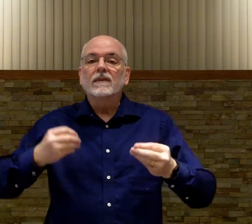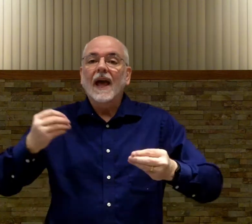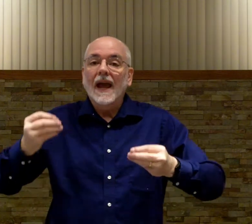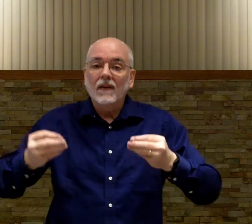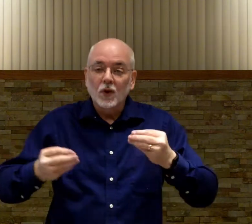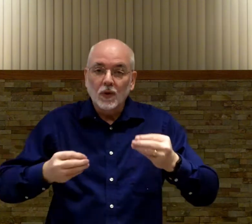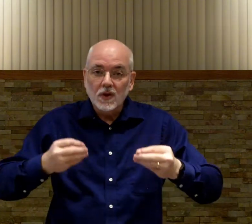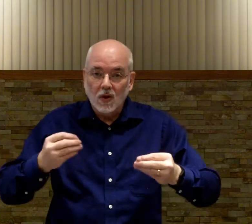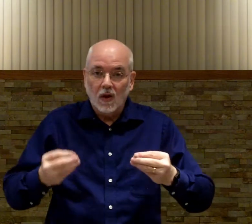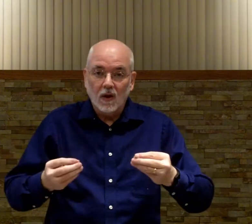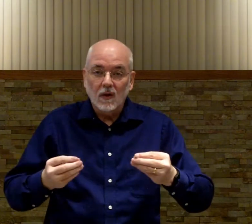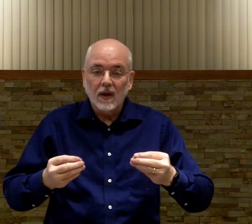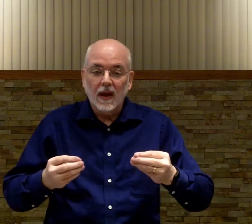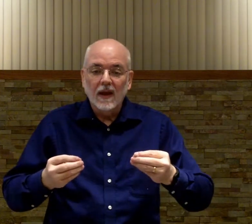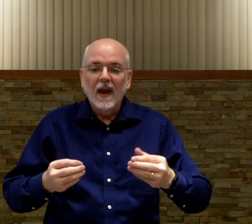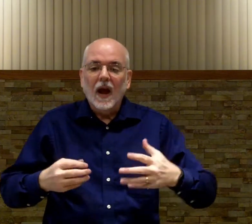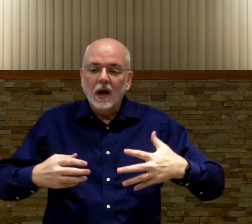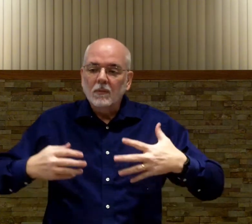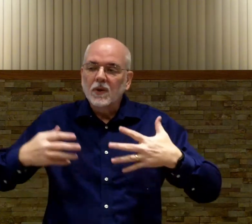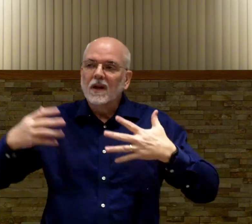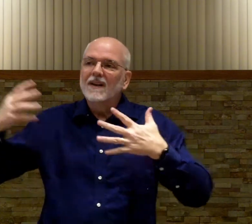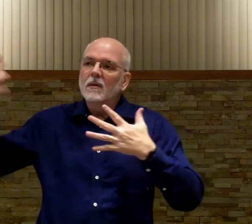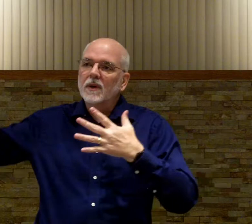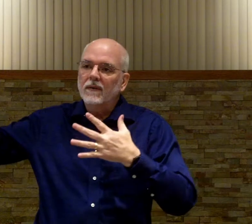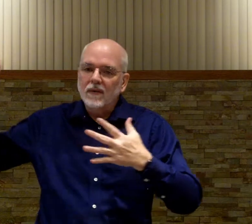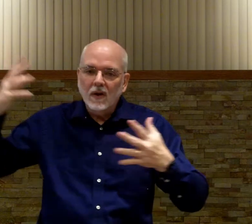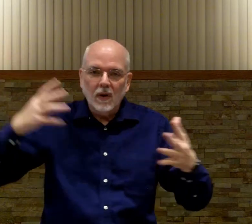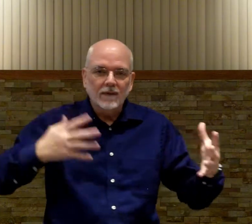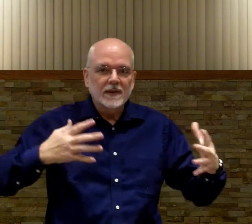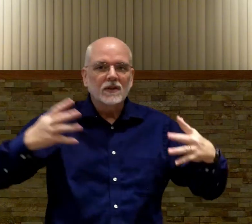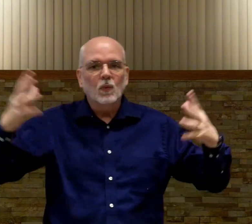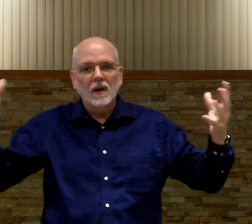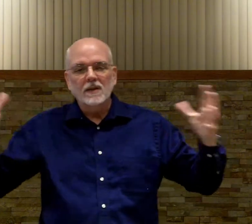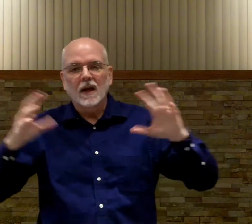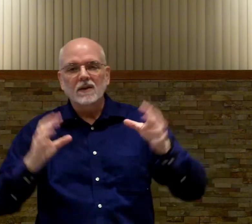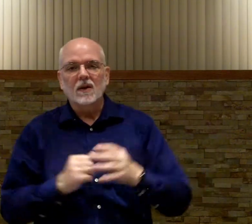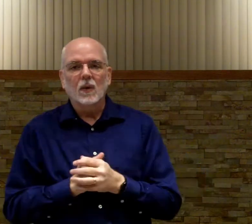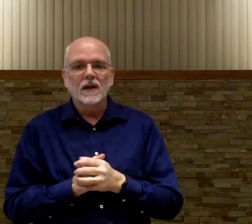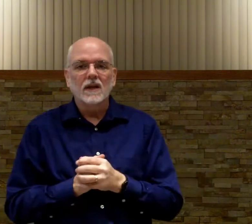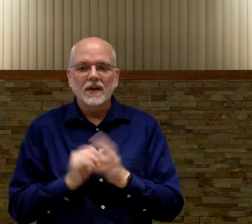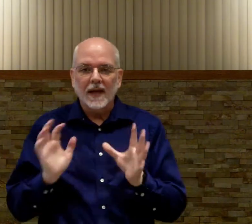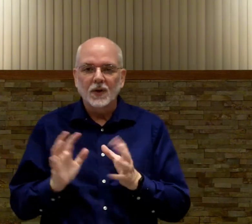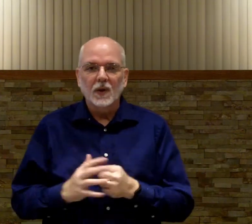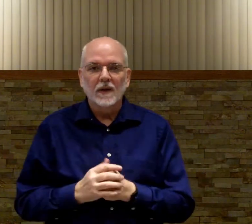the hang of doing the song okay i'm going to put a little bit of you know emphasis on where the signs are going and such as i do it